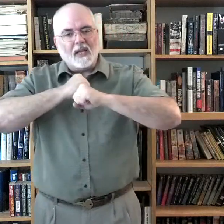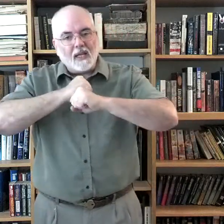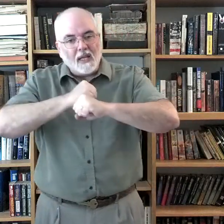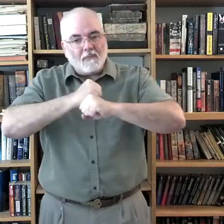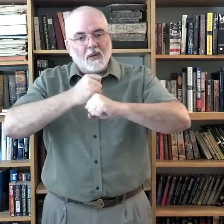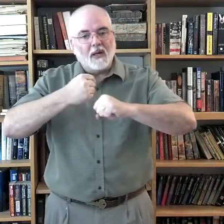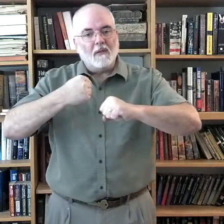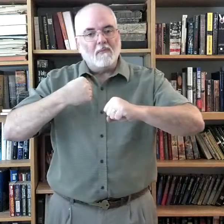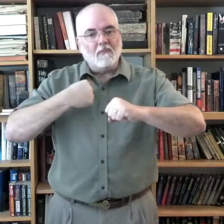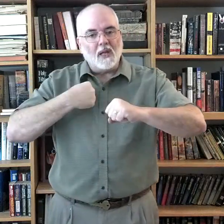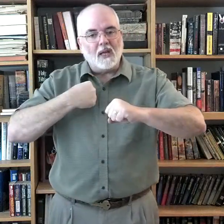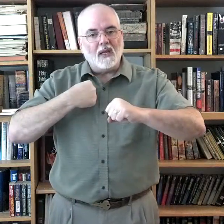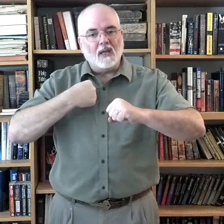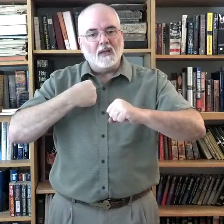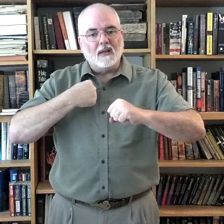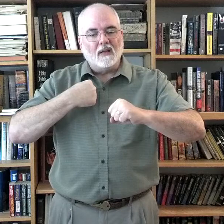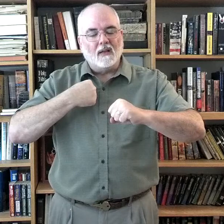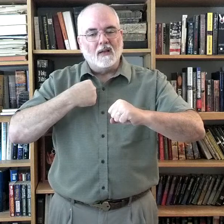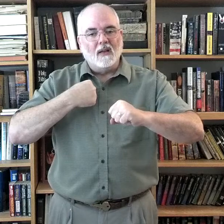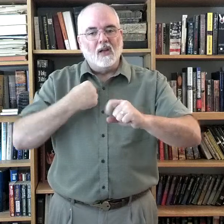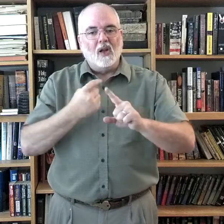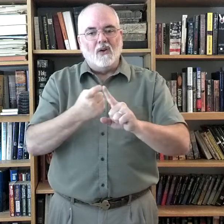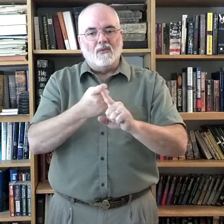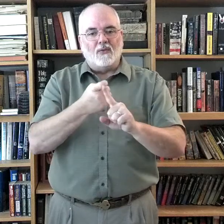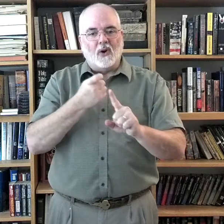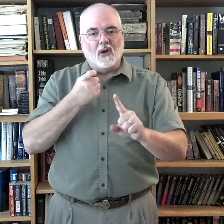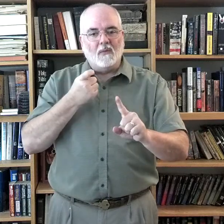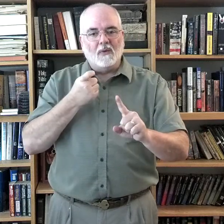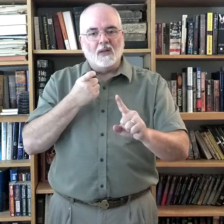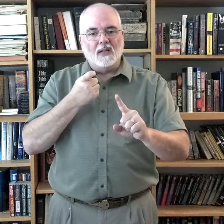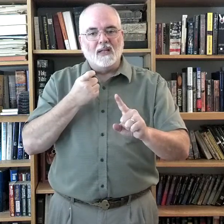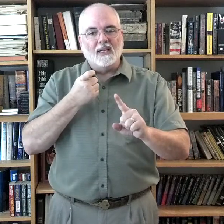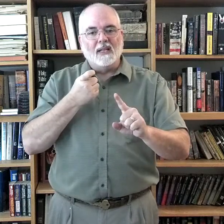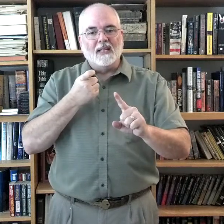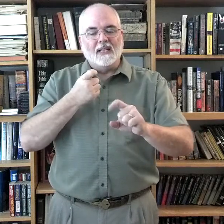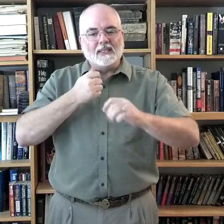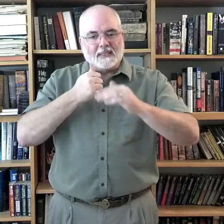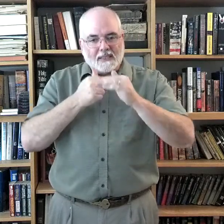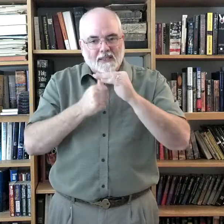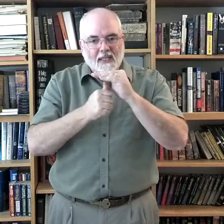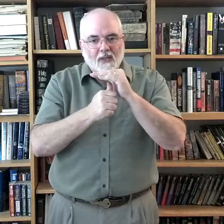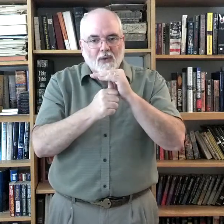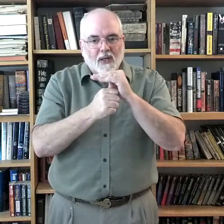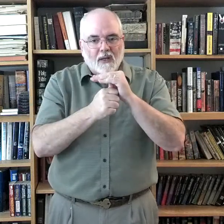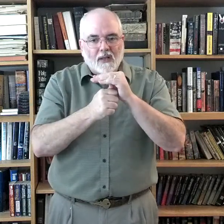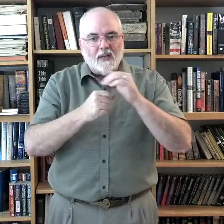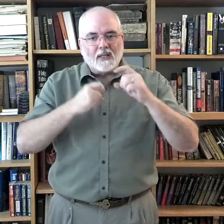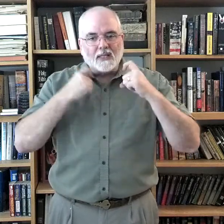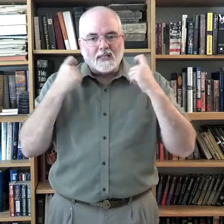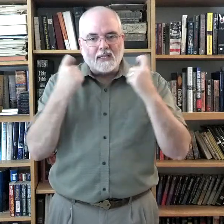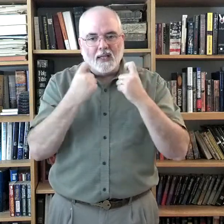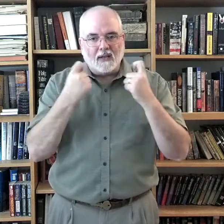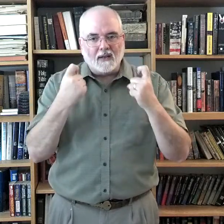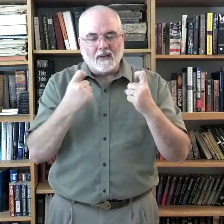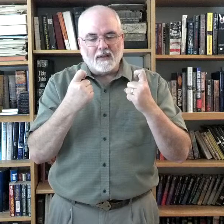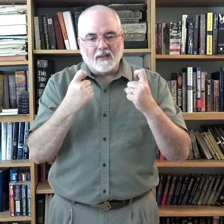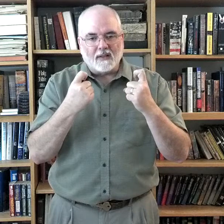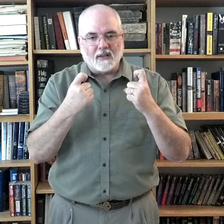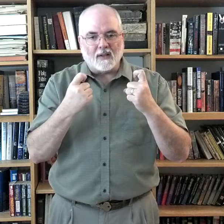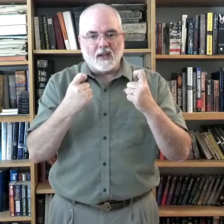Keep me from secret Secret sin. Okay?